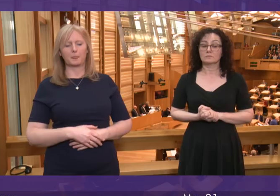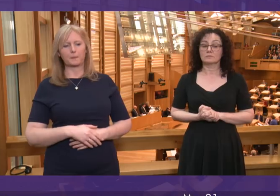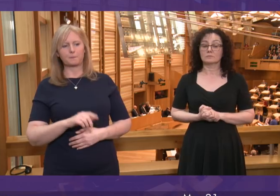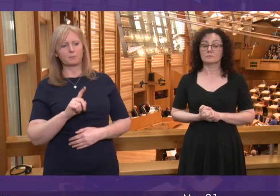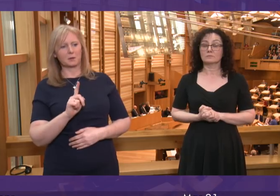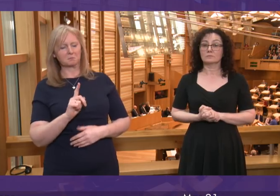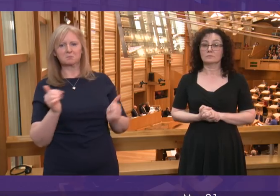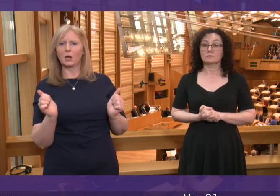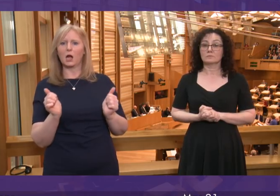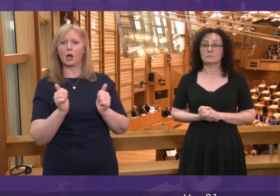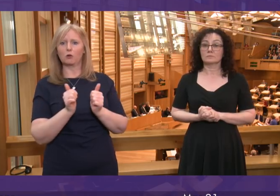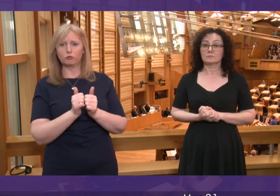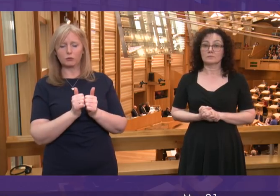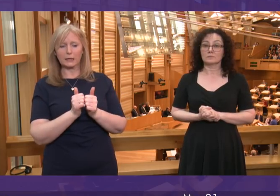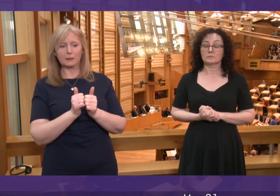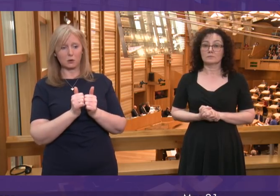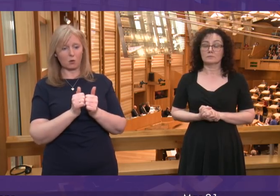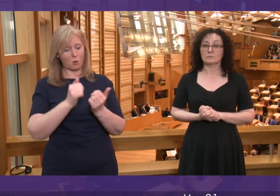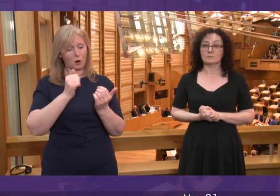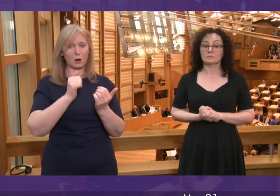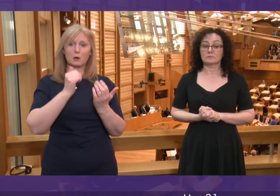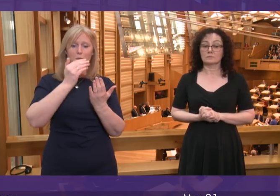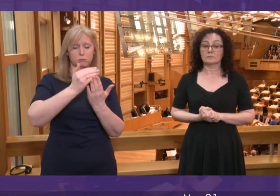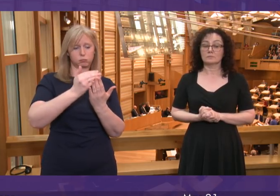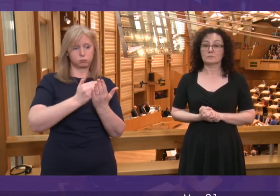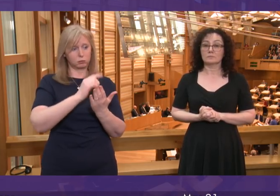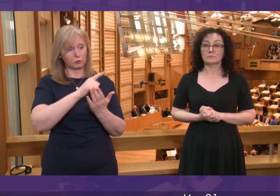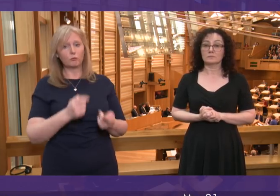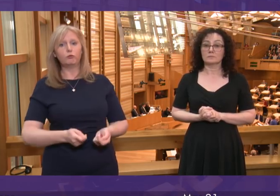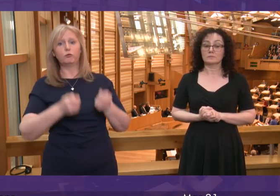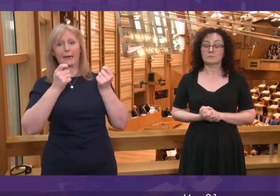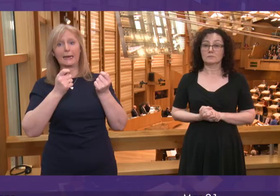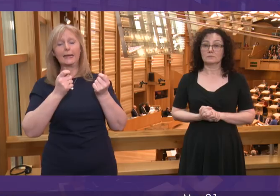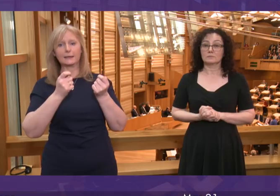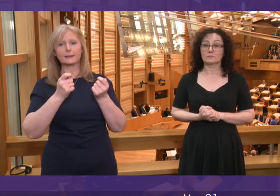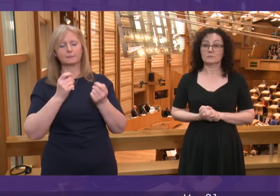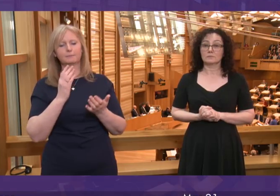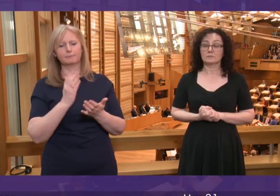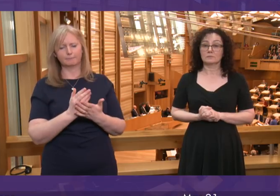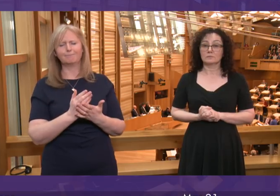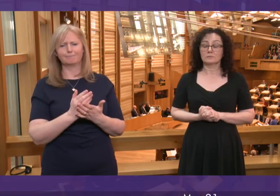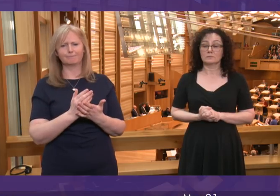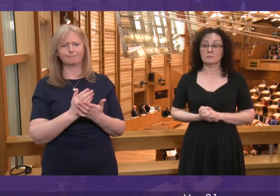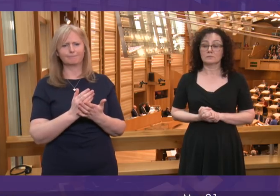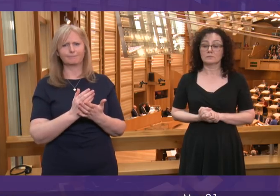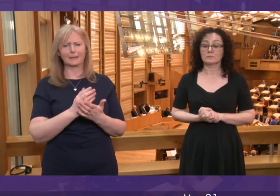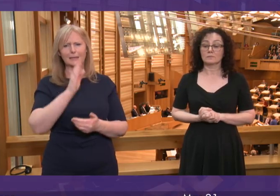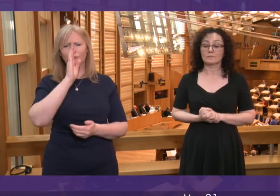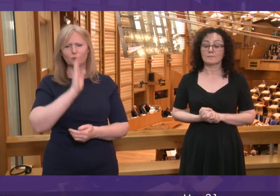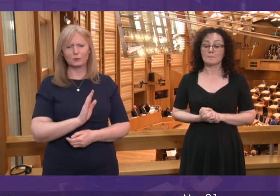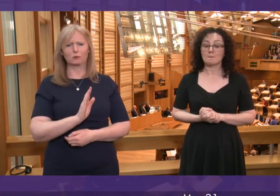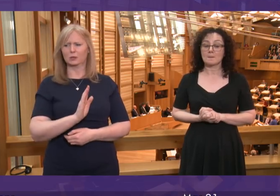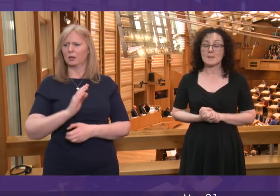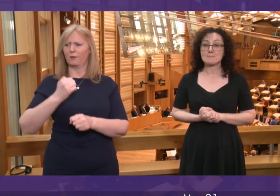whatever legitimate points, and they are legitimate points that Richard Leonard raises, I don't think anybody could doubt the seriousness of this